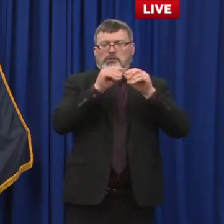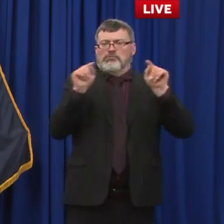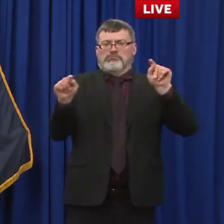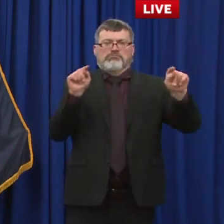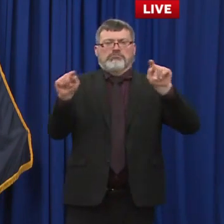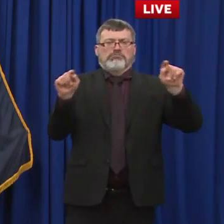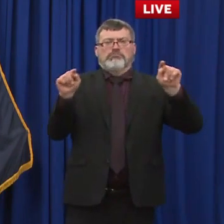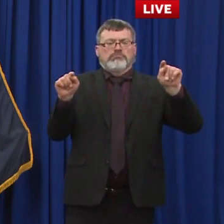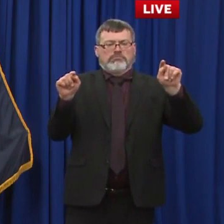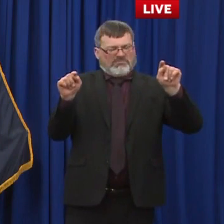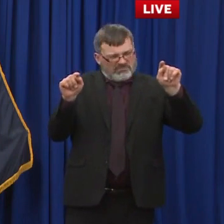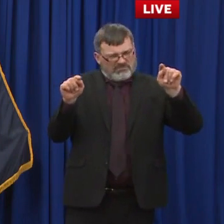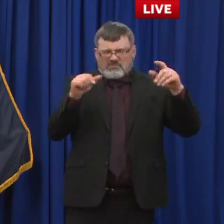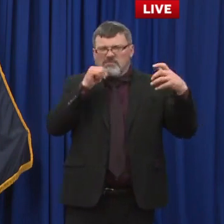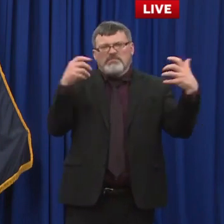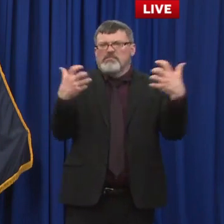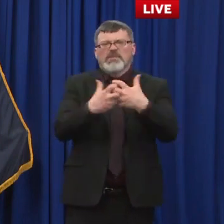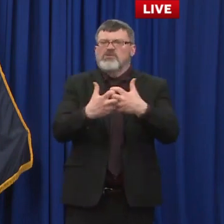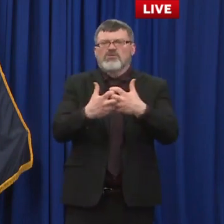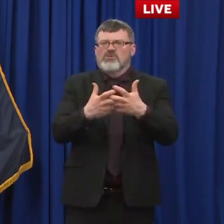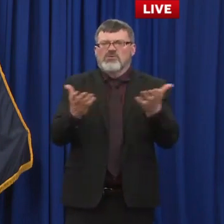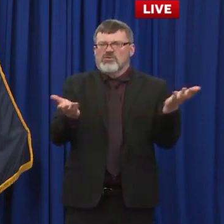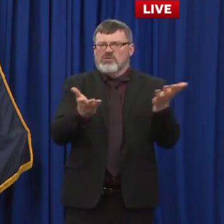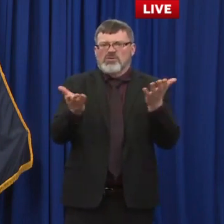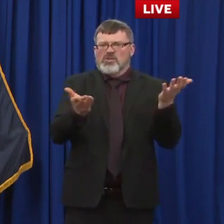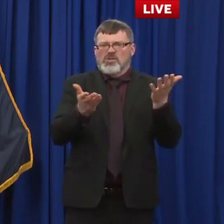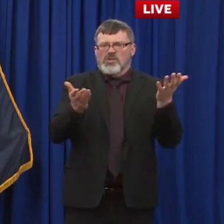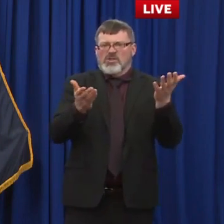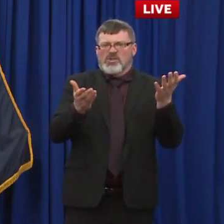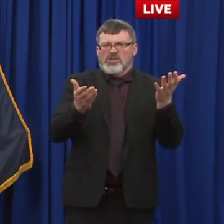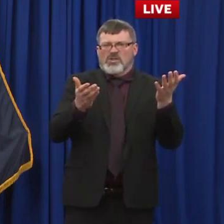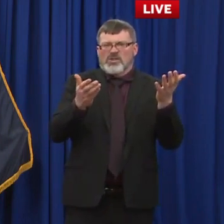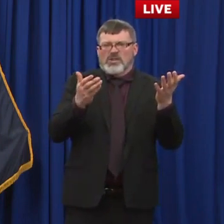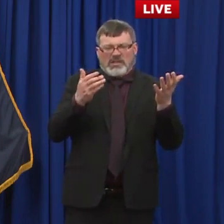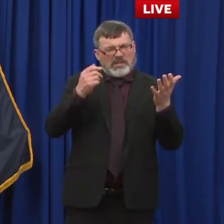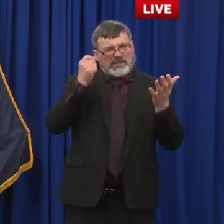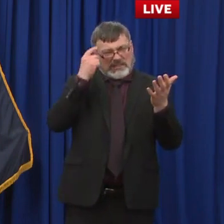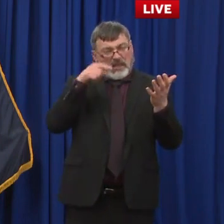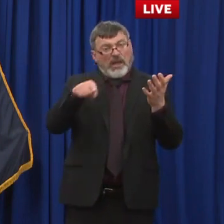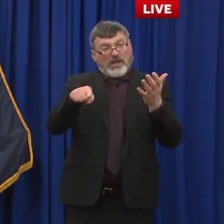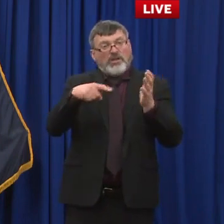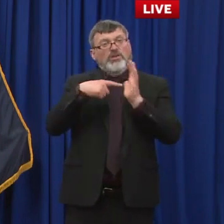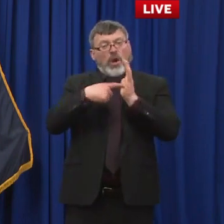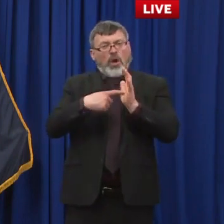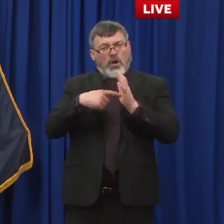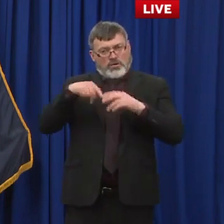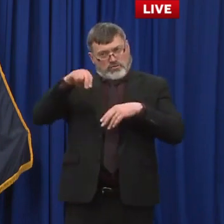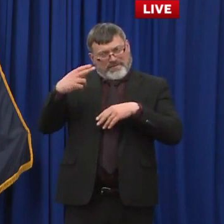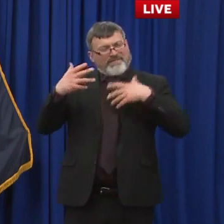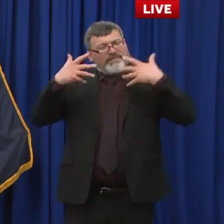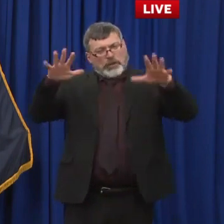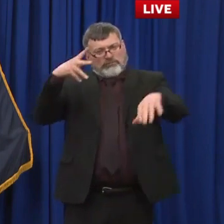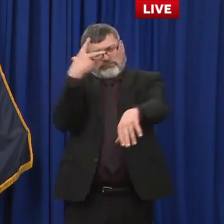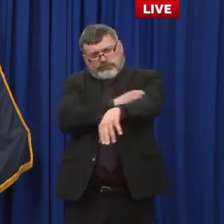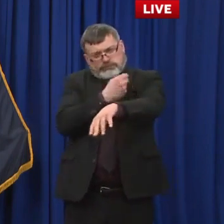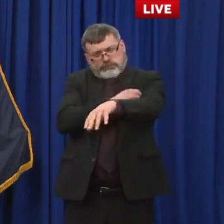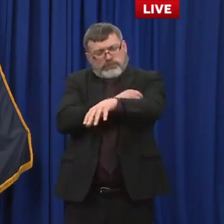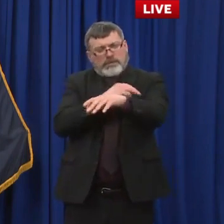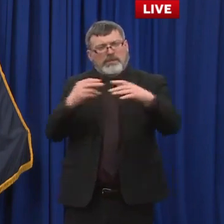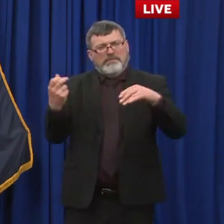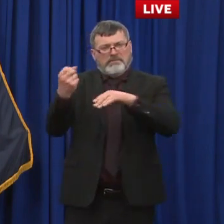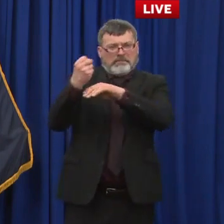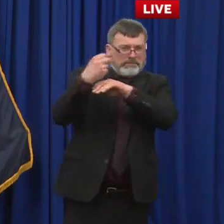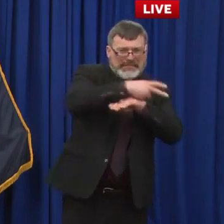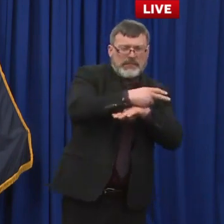differently um so if dr daly could address that second question for the governor um regarding the workforce shortage